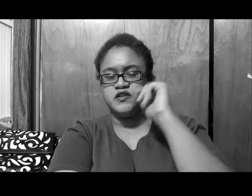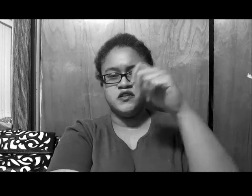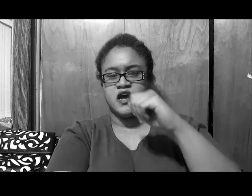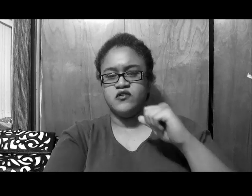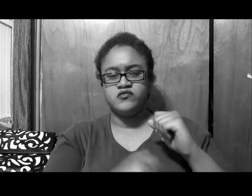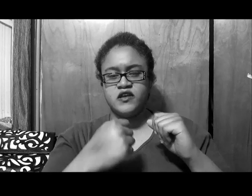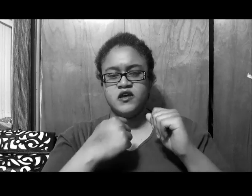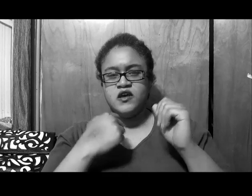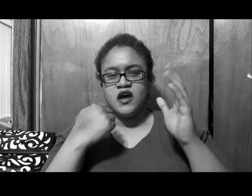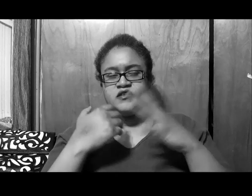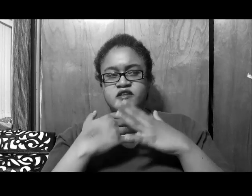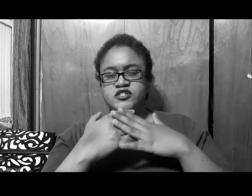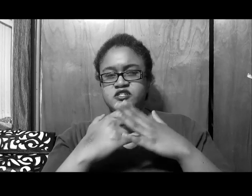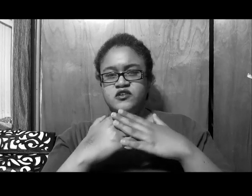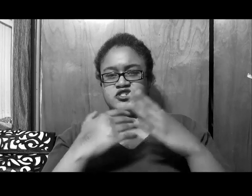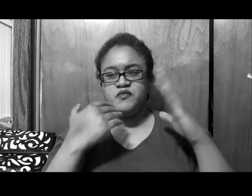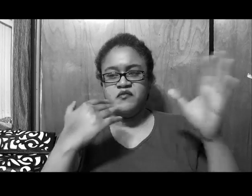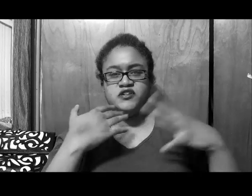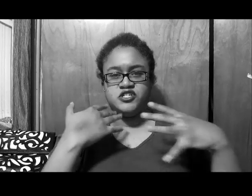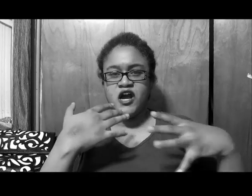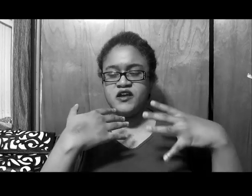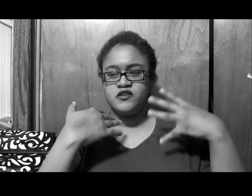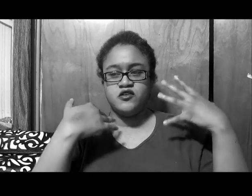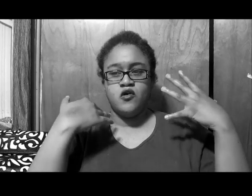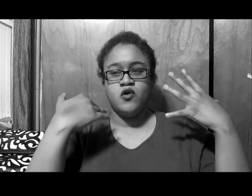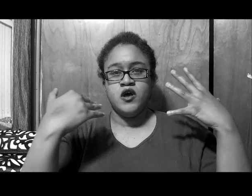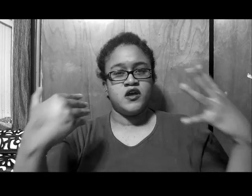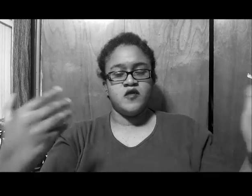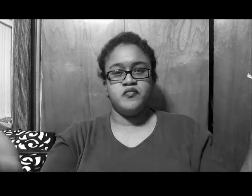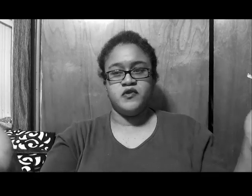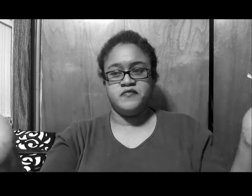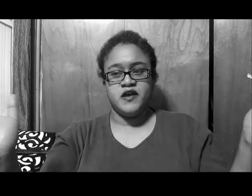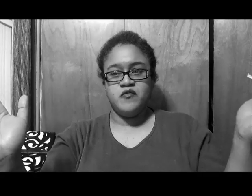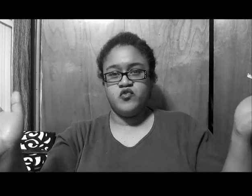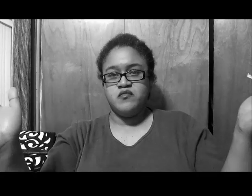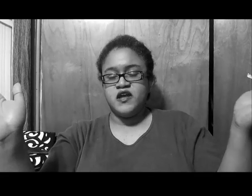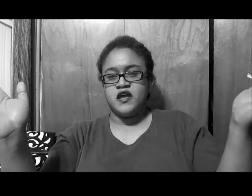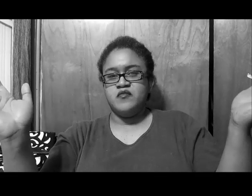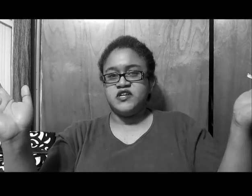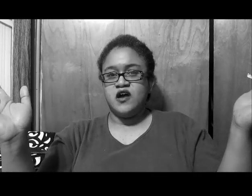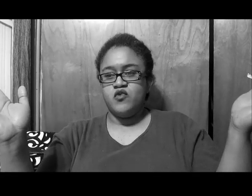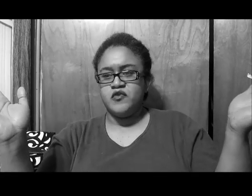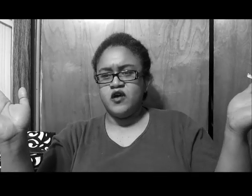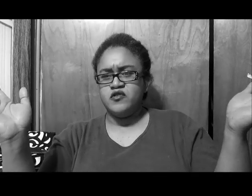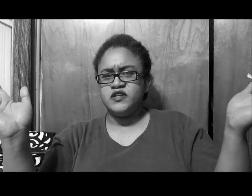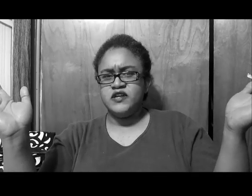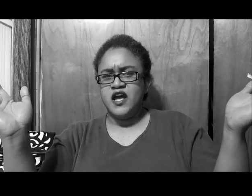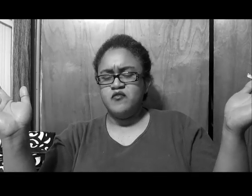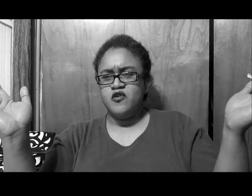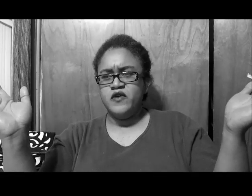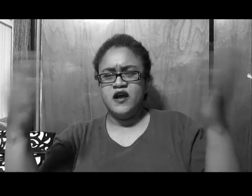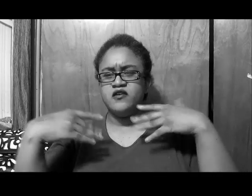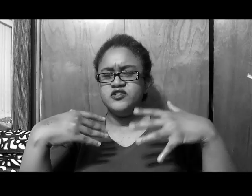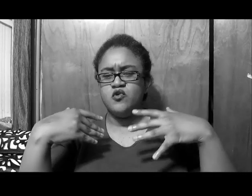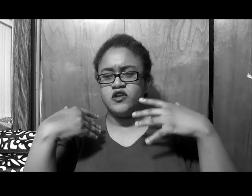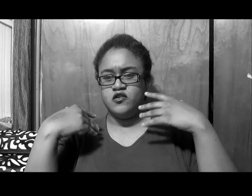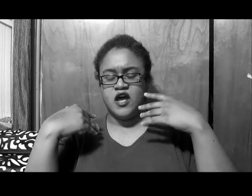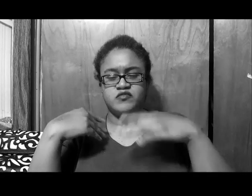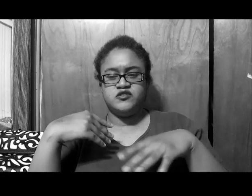but I don't think, I think she's known, she may be a giant, you know, if they ever remake, Amazon women, did they have a movie, I could have sworn, you know, have a son